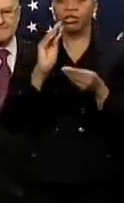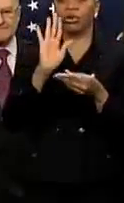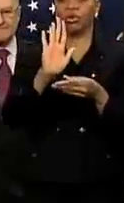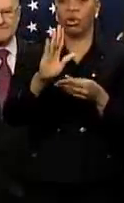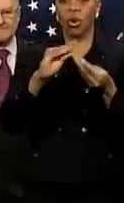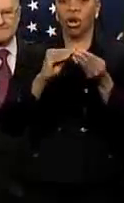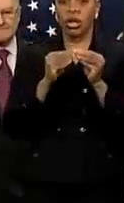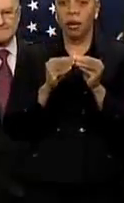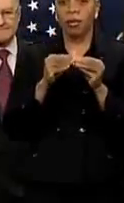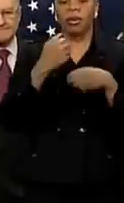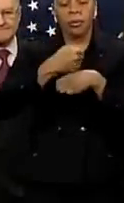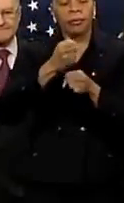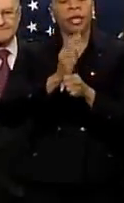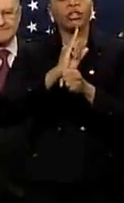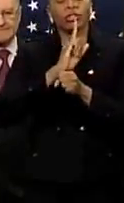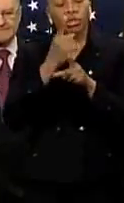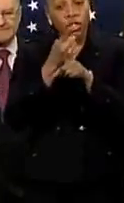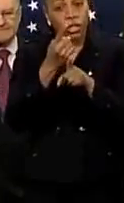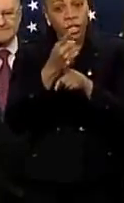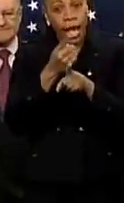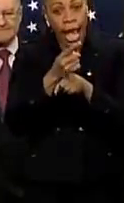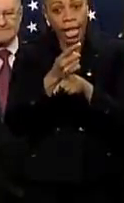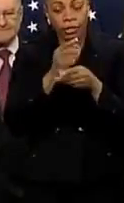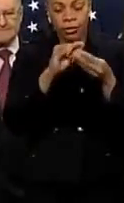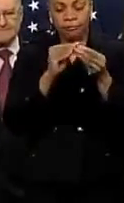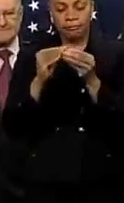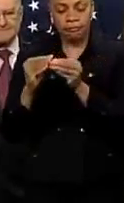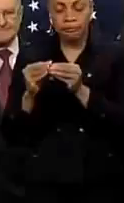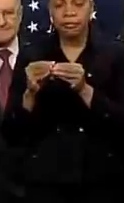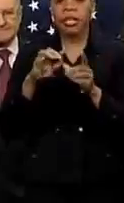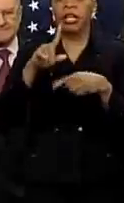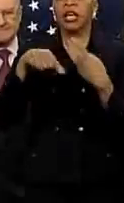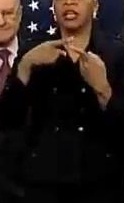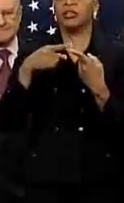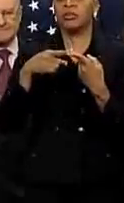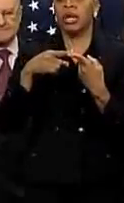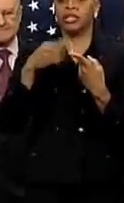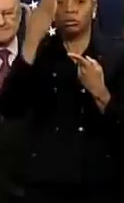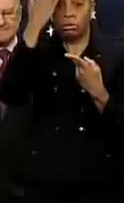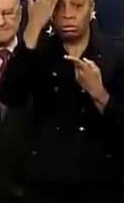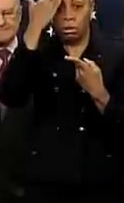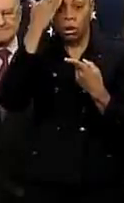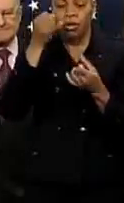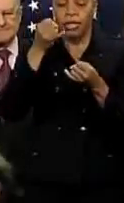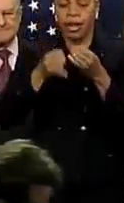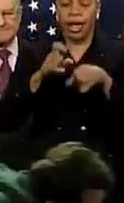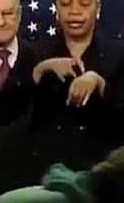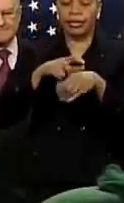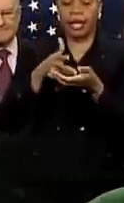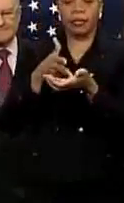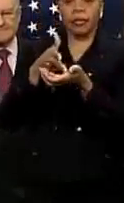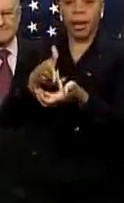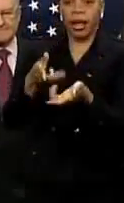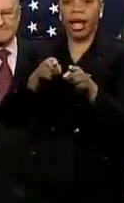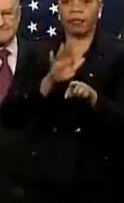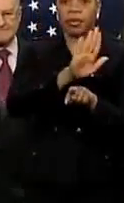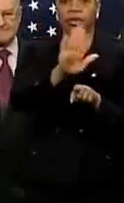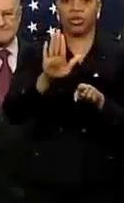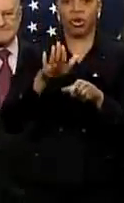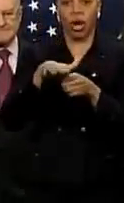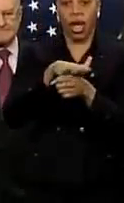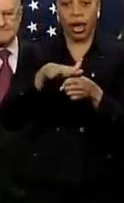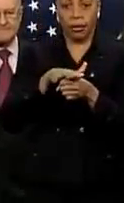to do it accurately, and you will find out when the last time a plow went down your street. The Department of Parks, Environmental